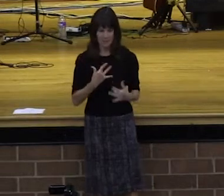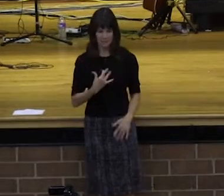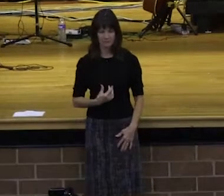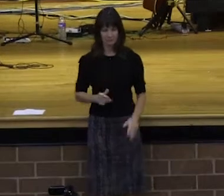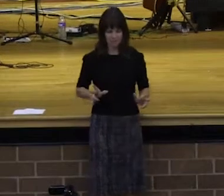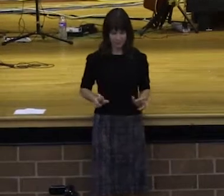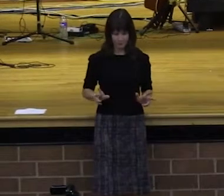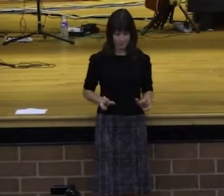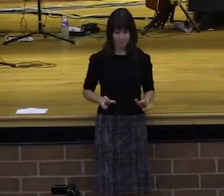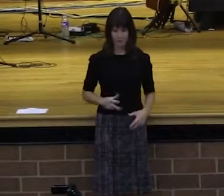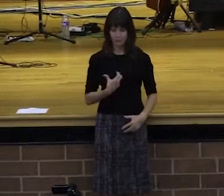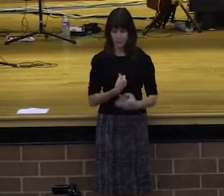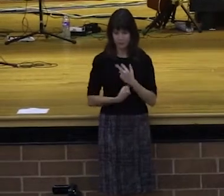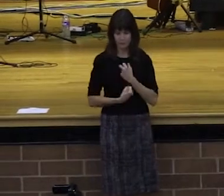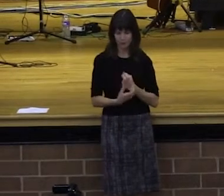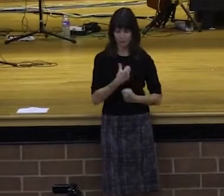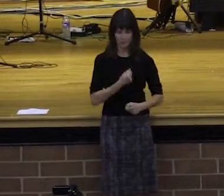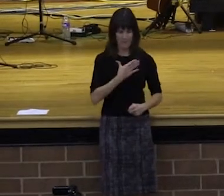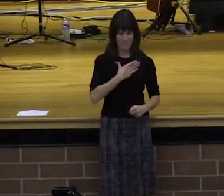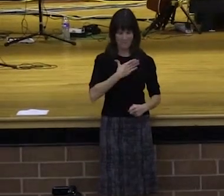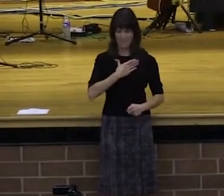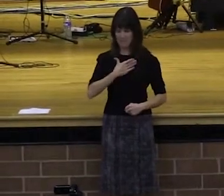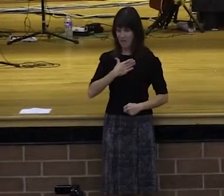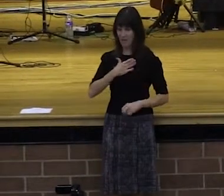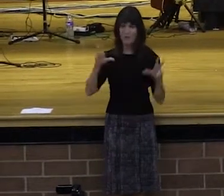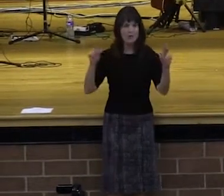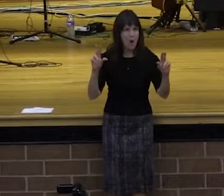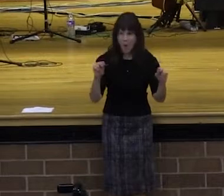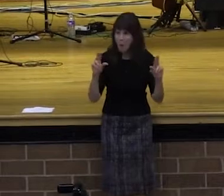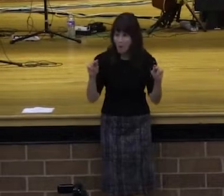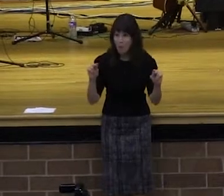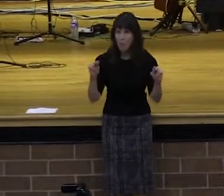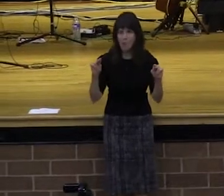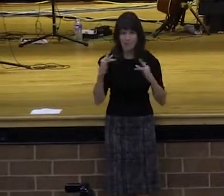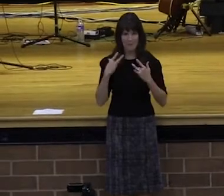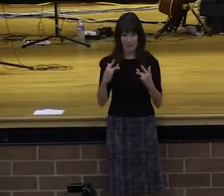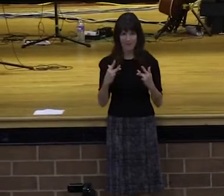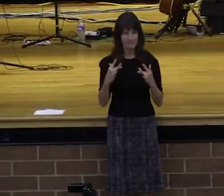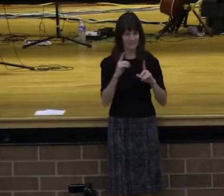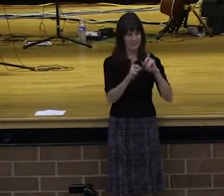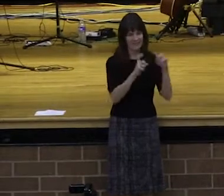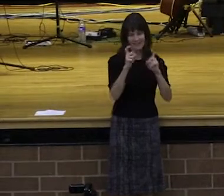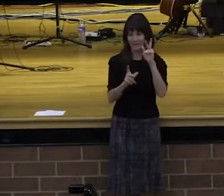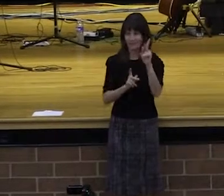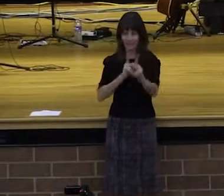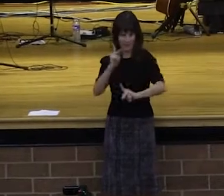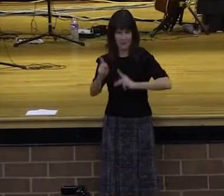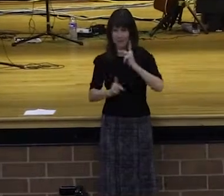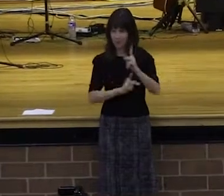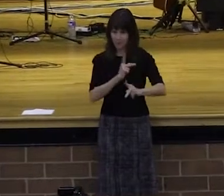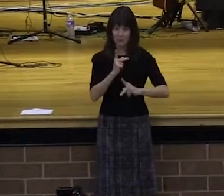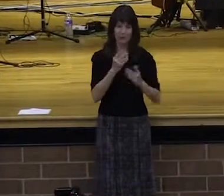God like you receive his nature and generously give them back to God and you'll receive more